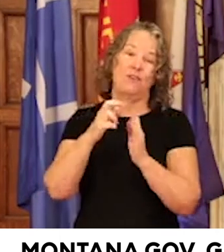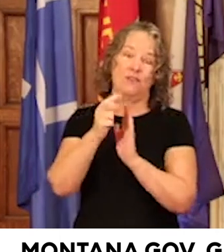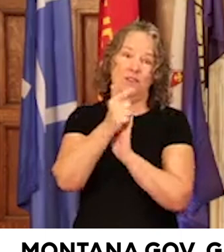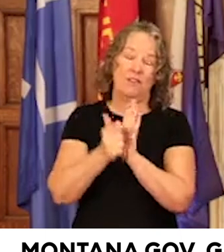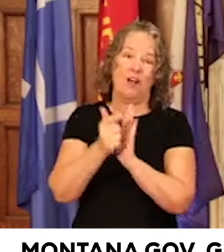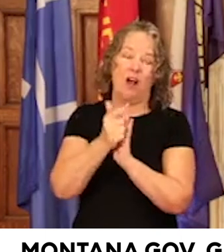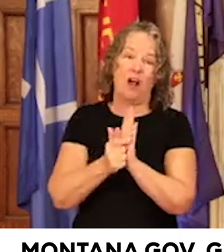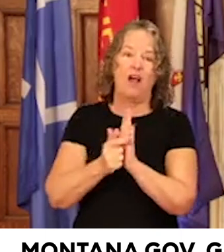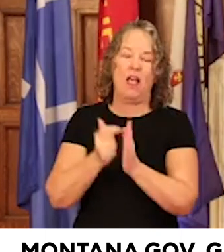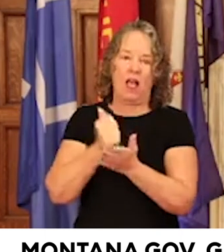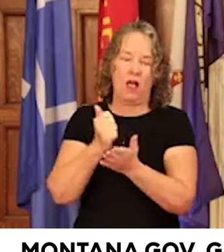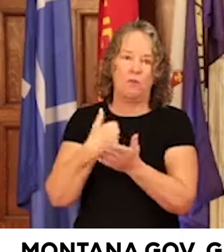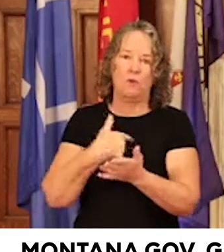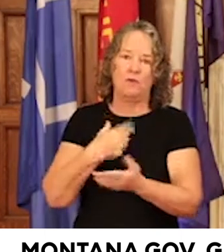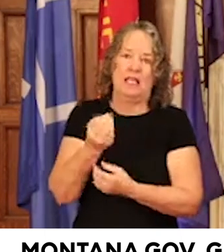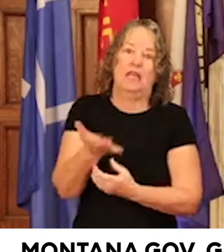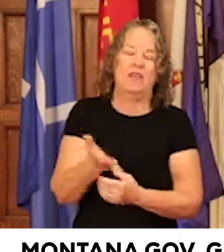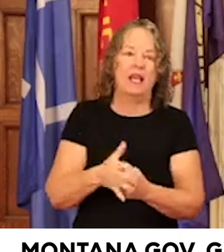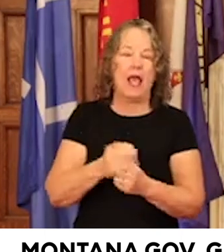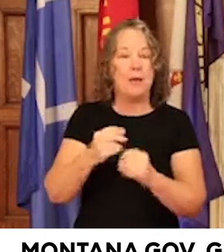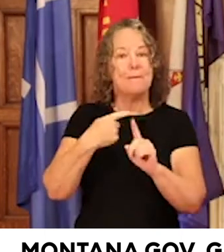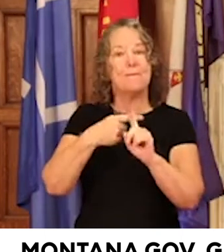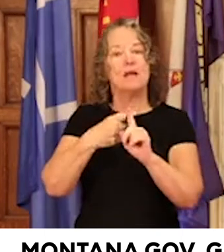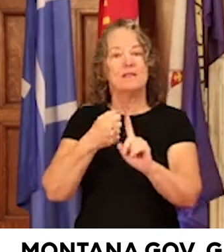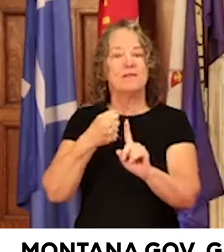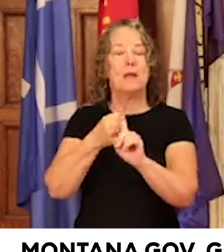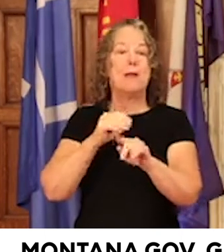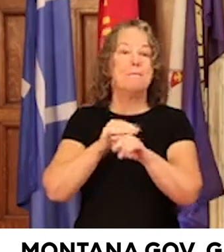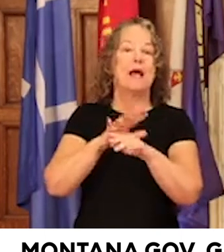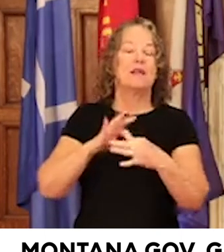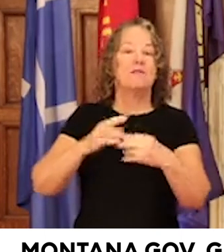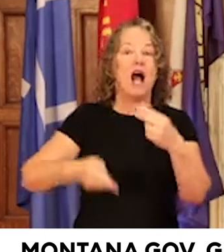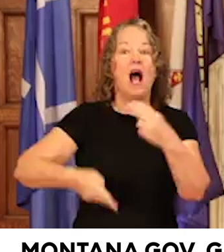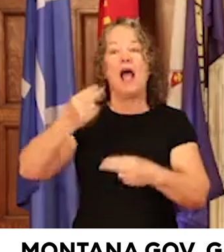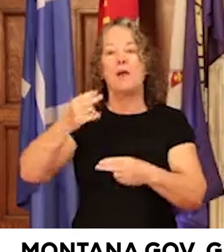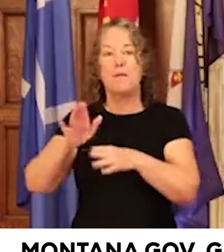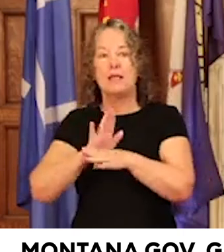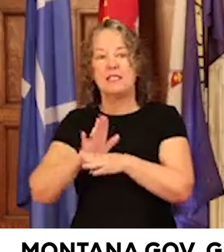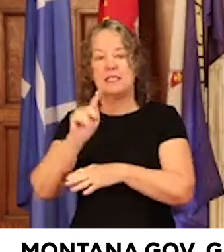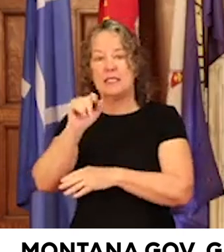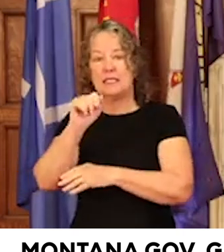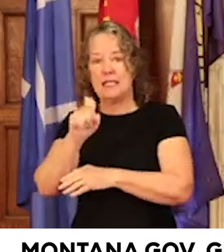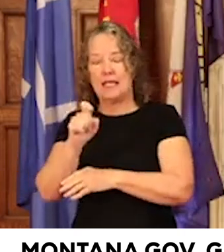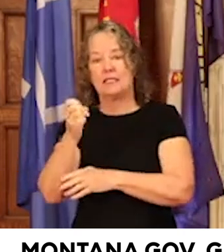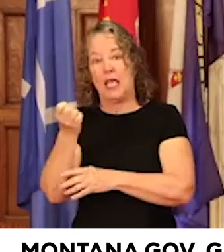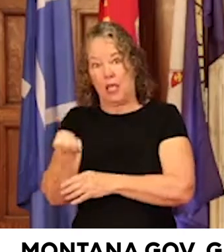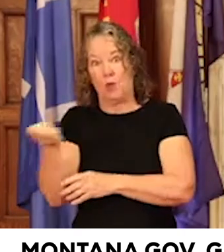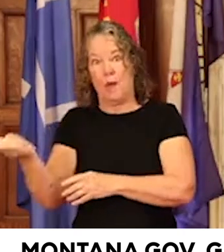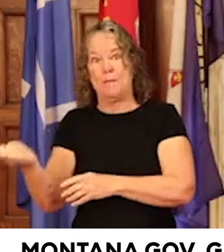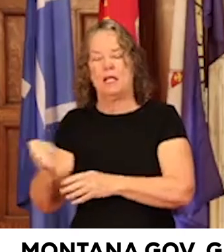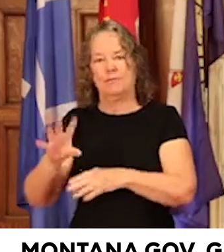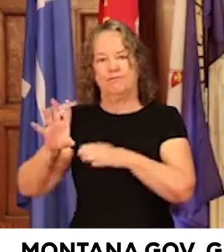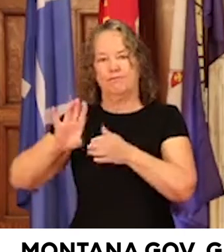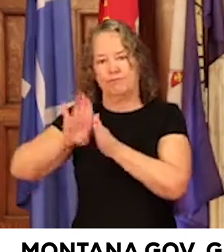through red tape relief and the positive impact of a higher business equipment tax exemption. They also emphasized